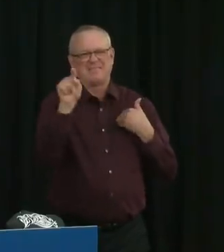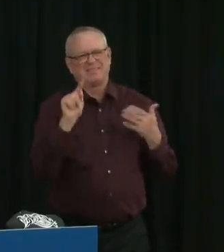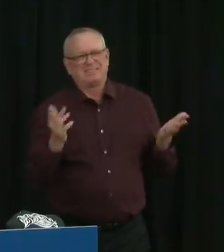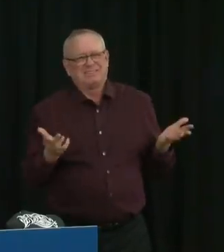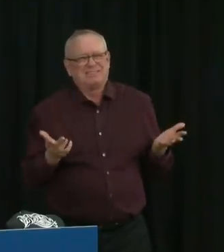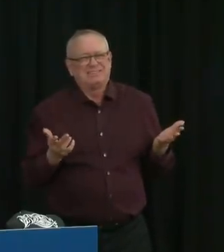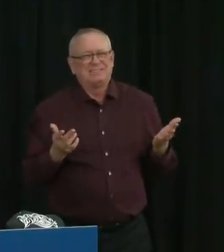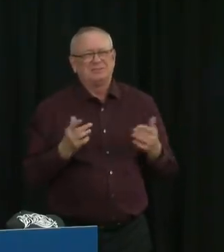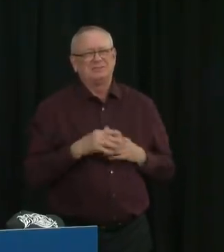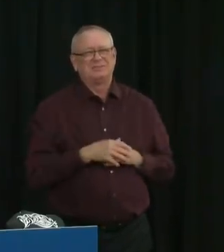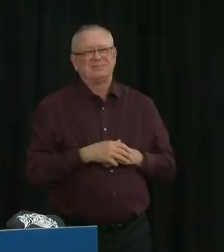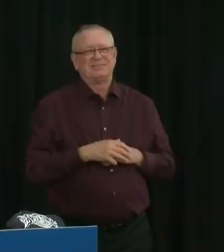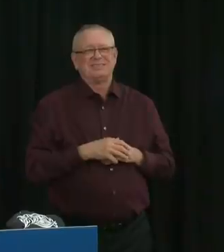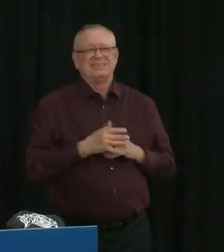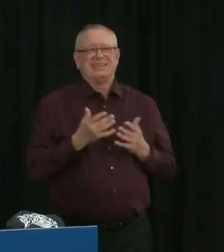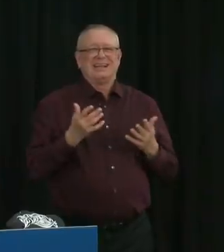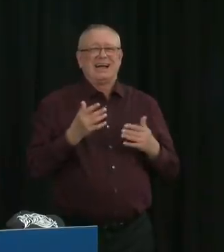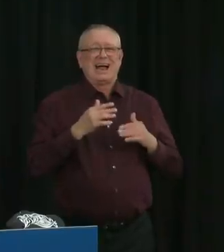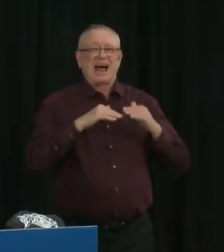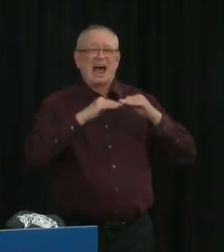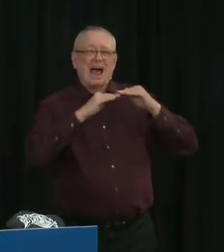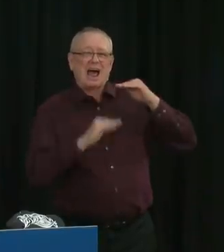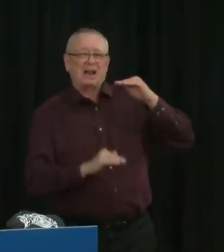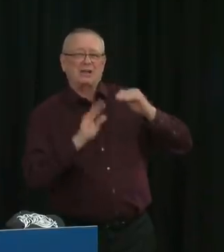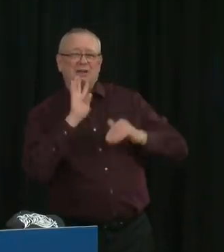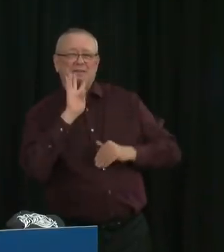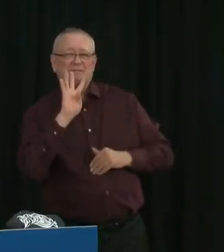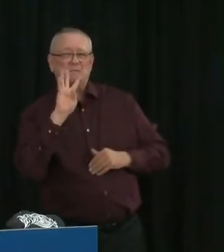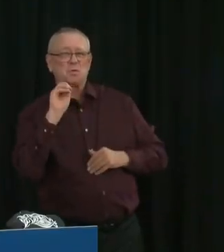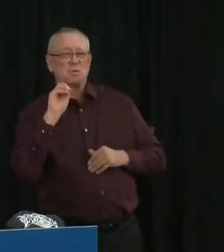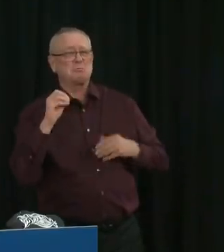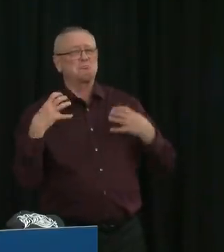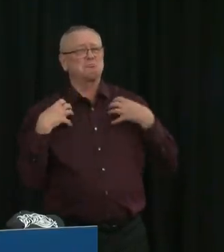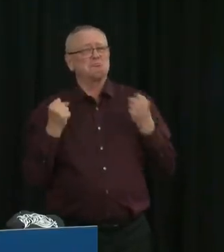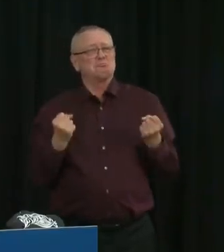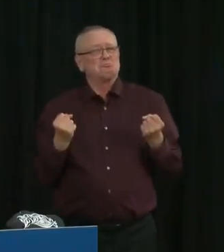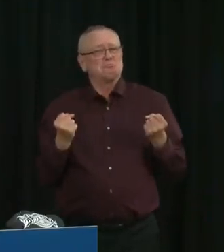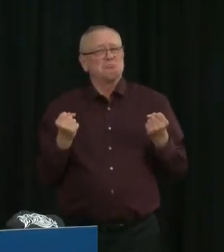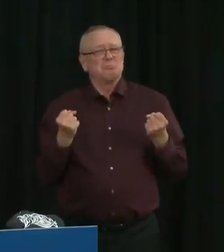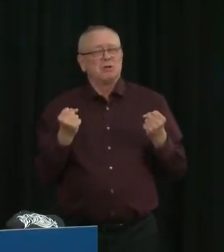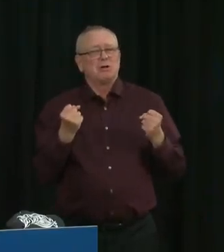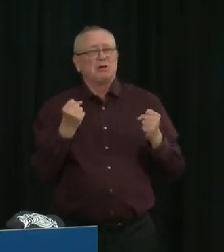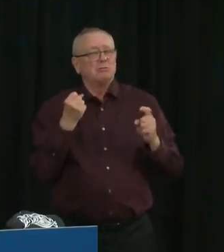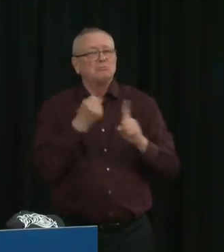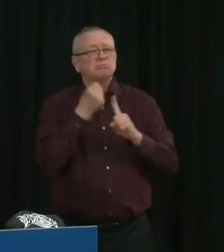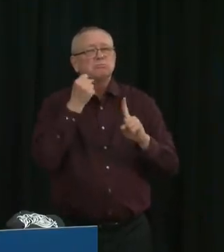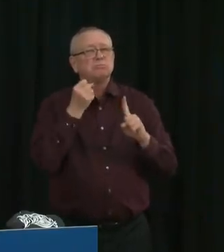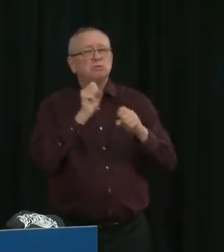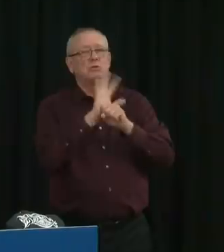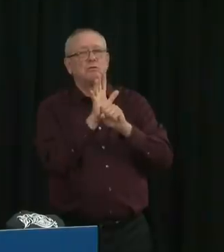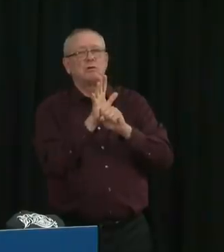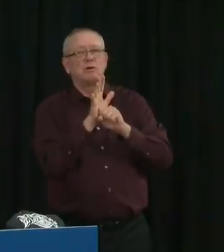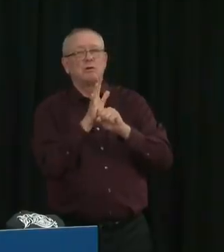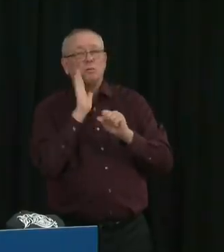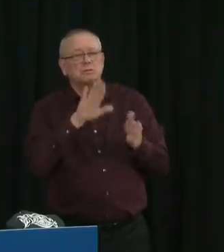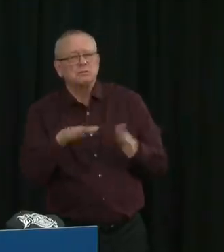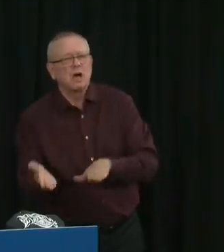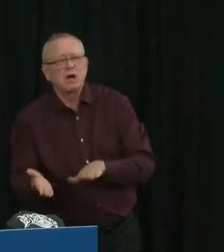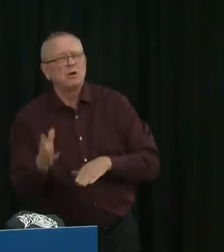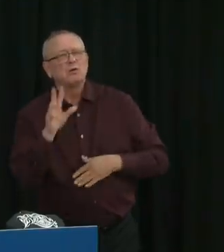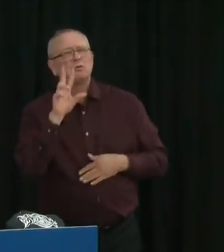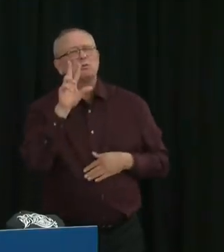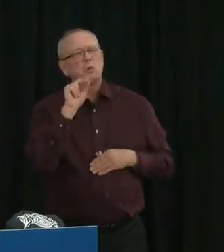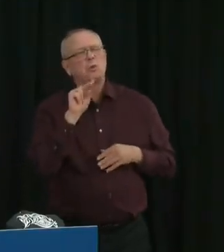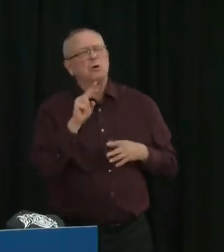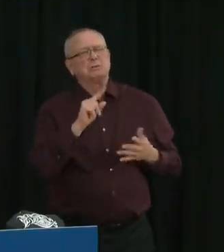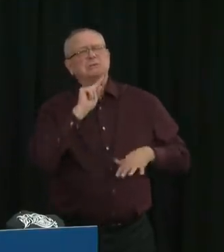and under the age of 40, have a low chance of dying or experiencing a severe outcome. This is absolutely correct,